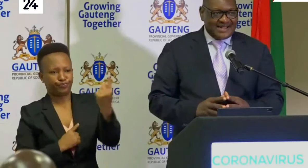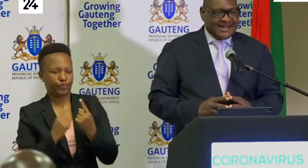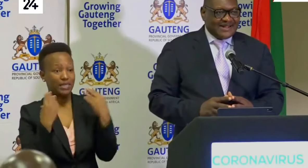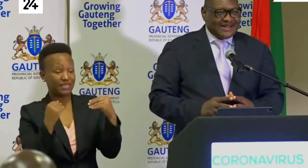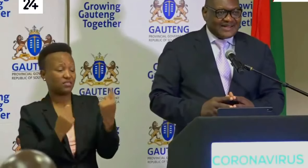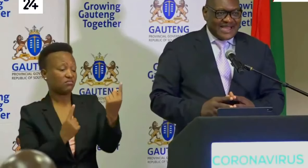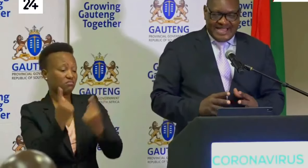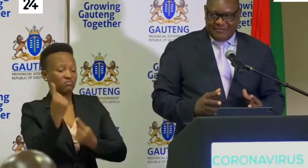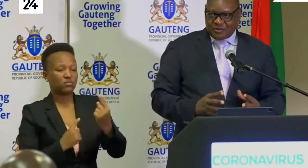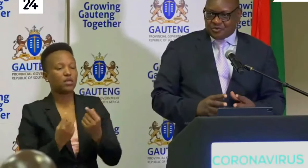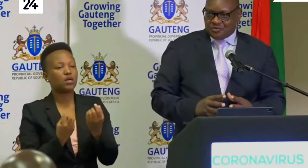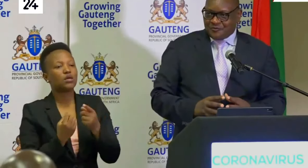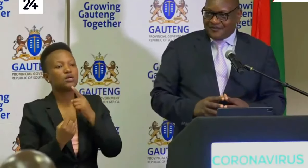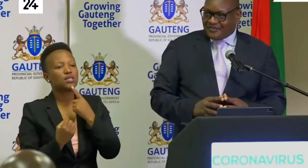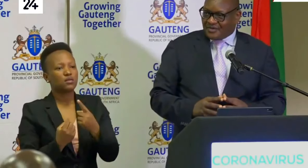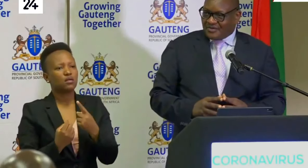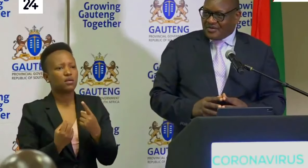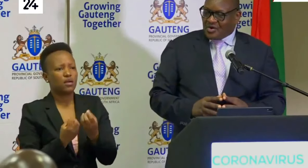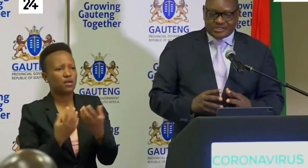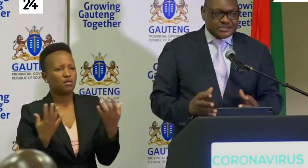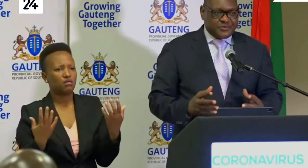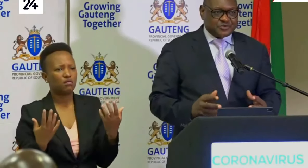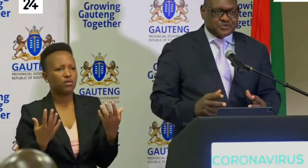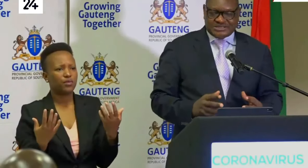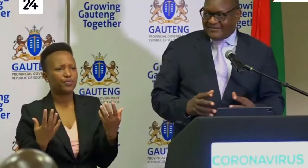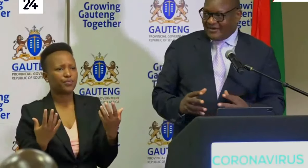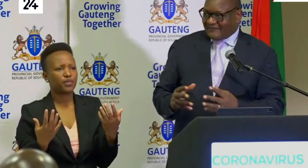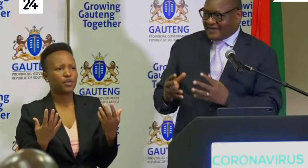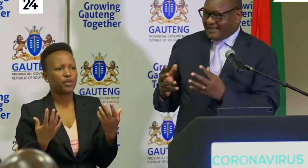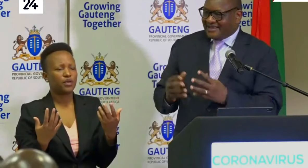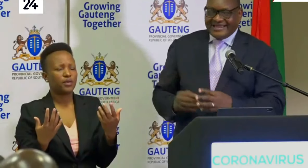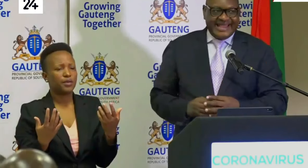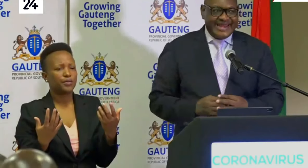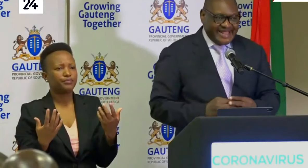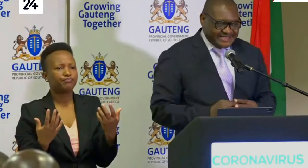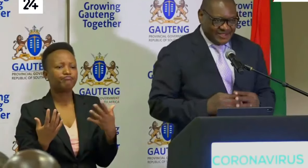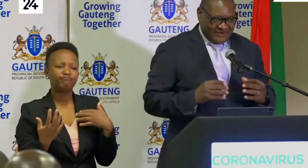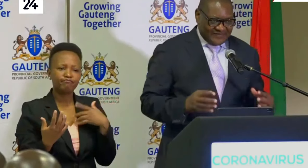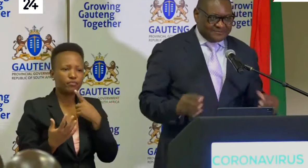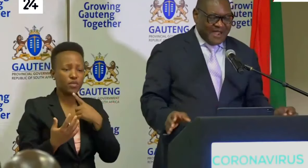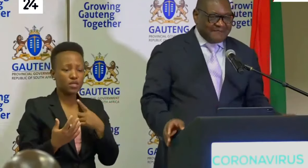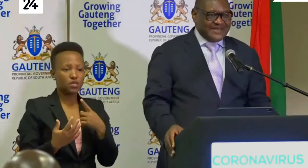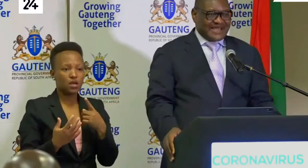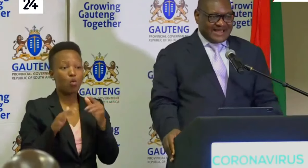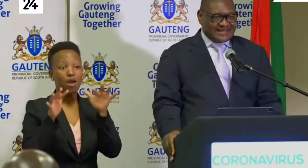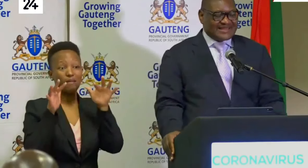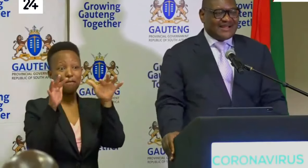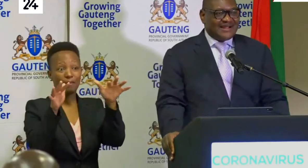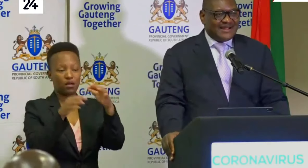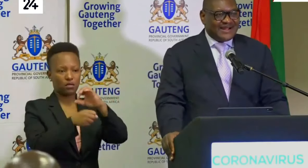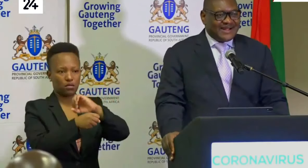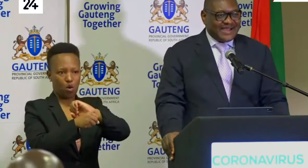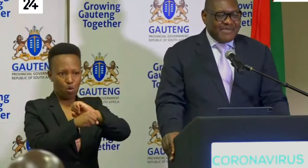they are able to contribute to some of the needs of this public health